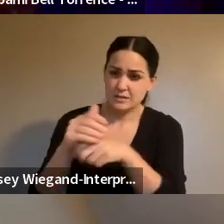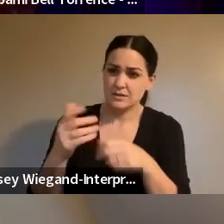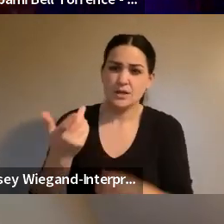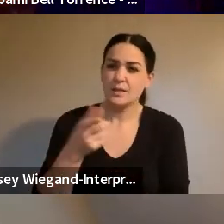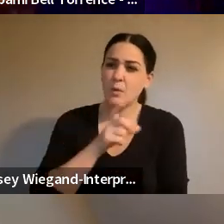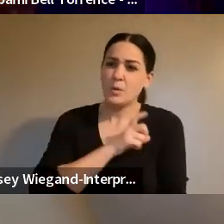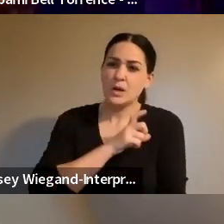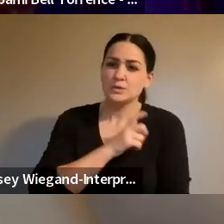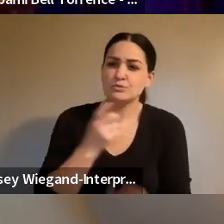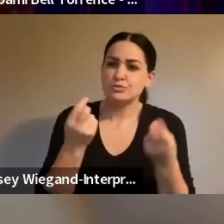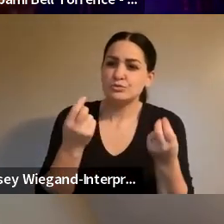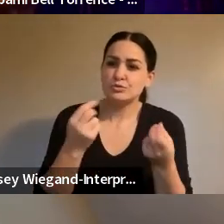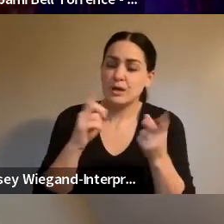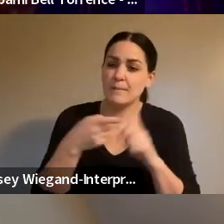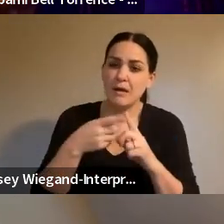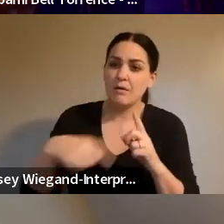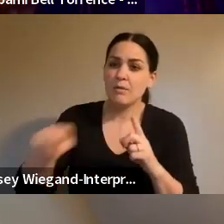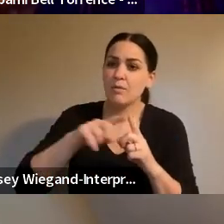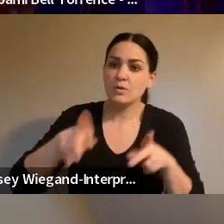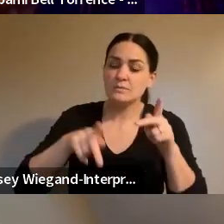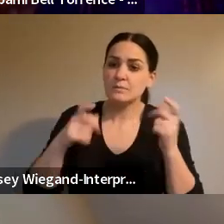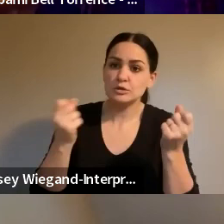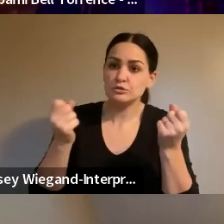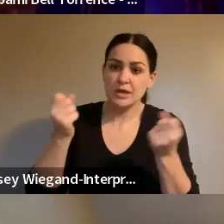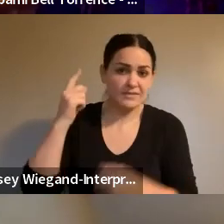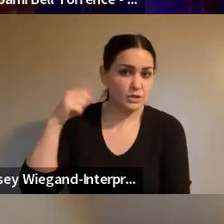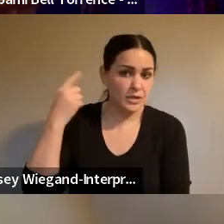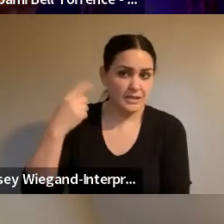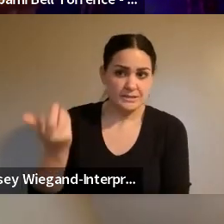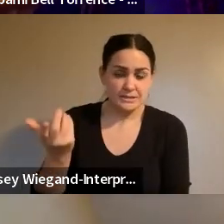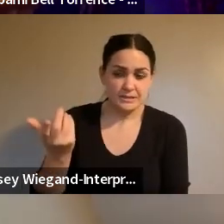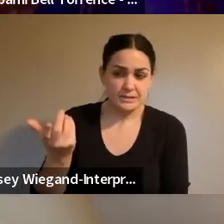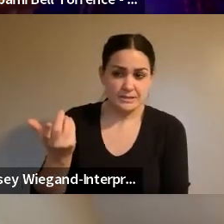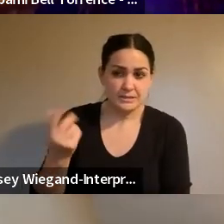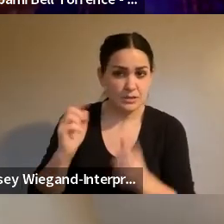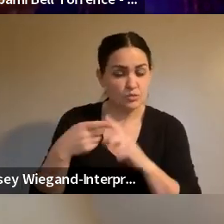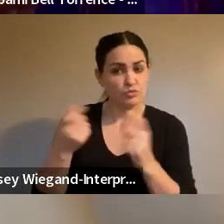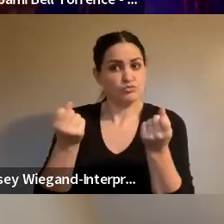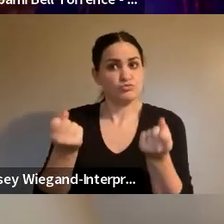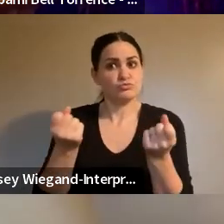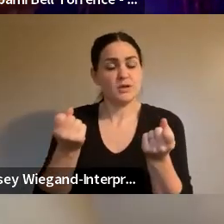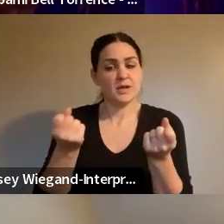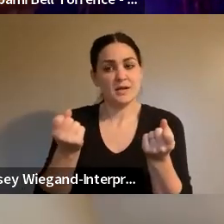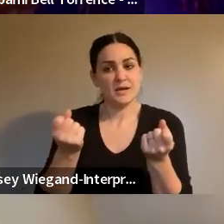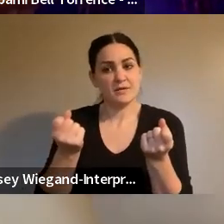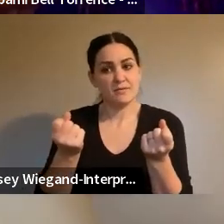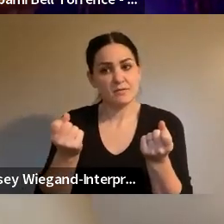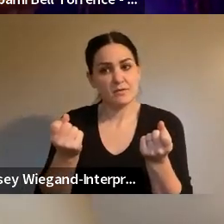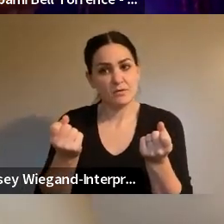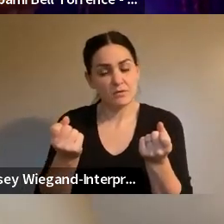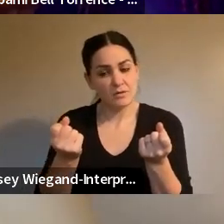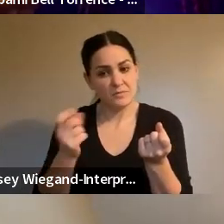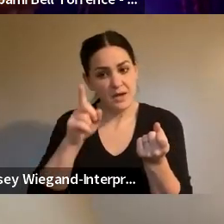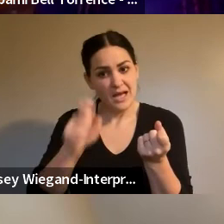about these people out here driving crazy? When you get out here and drive in the streets, you got to drive for yourself and other people does not think.